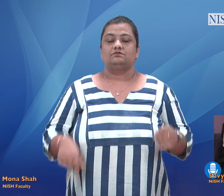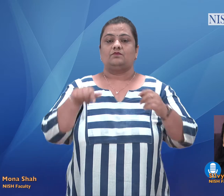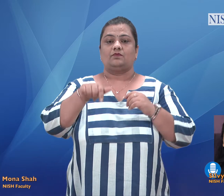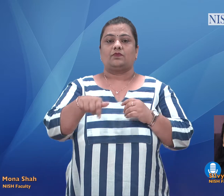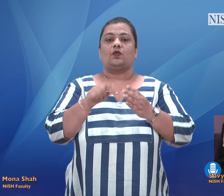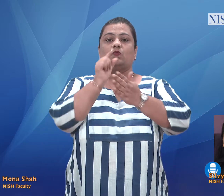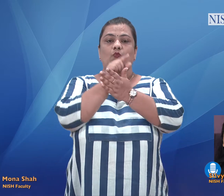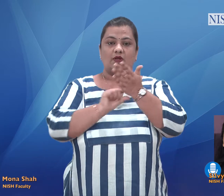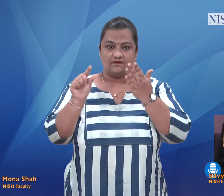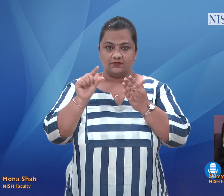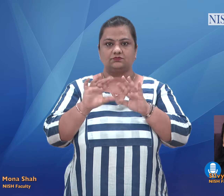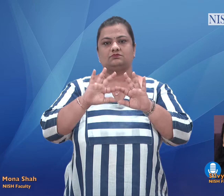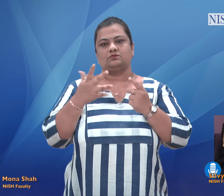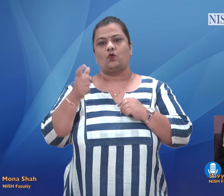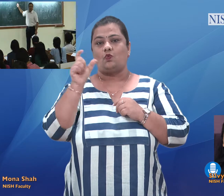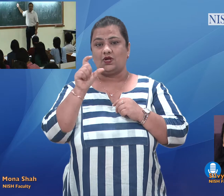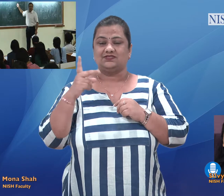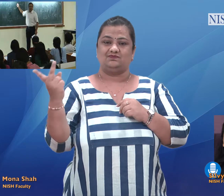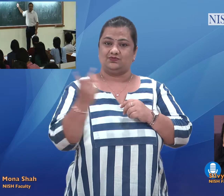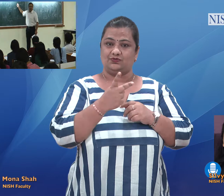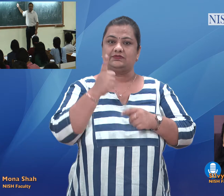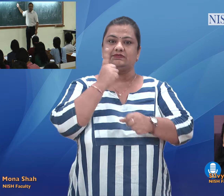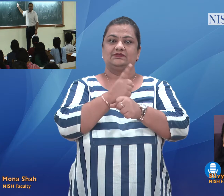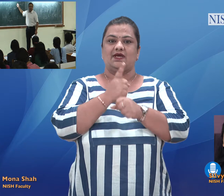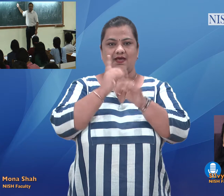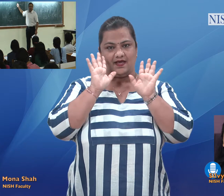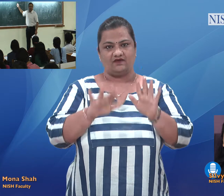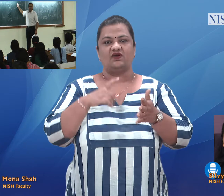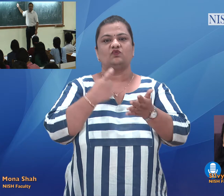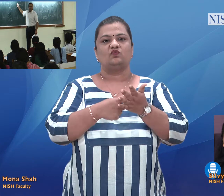University and college teachers are likely to be bound by new conduct rules